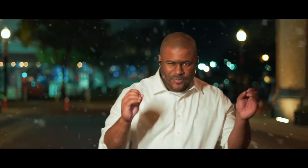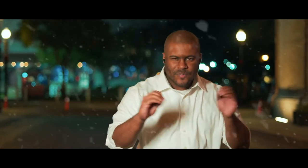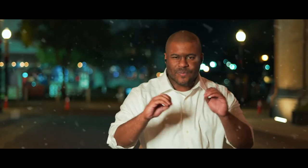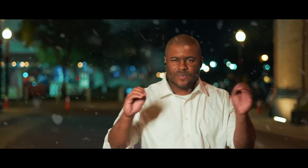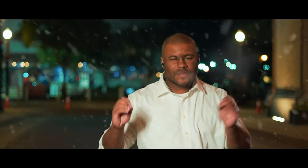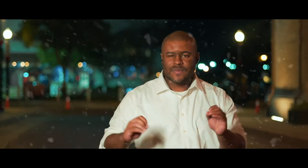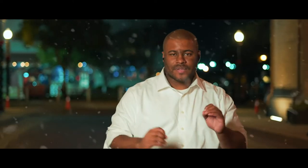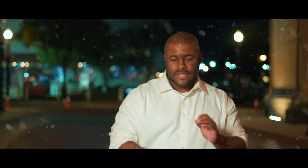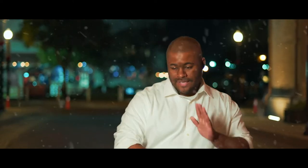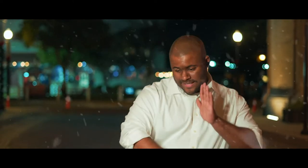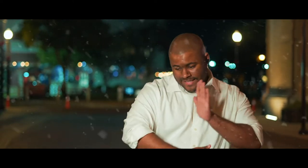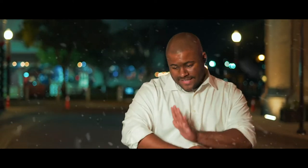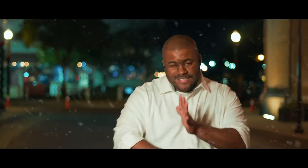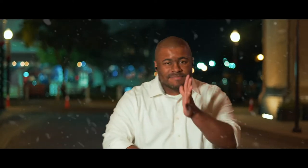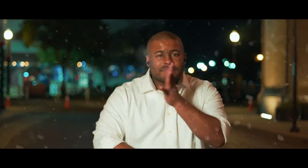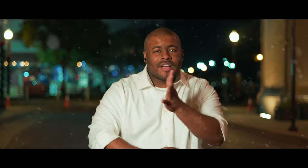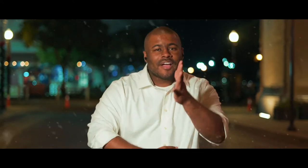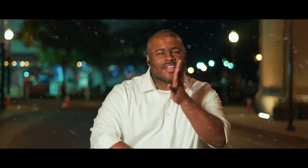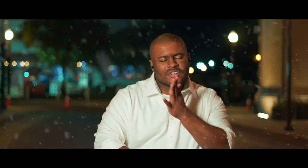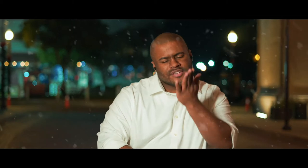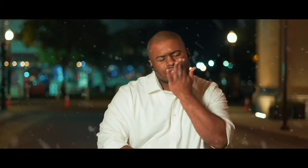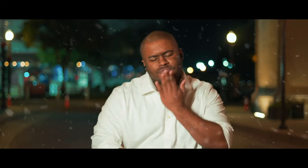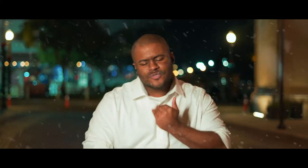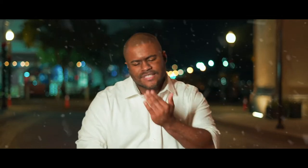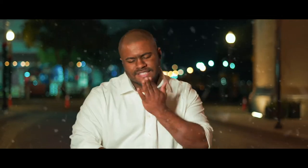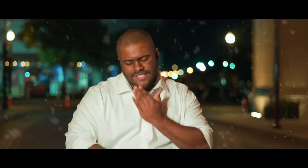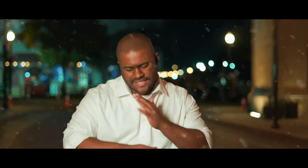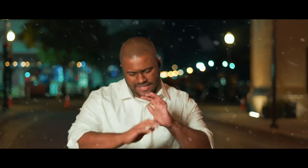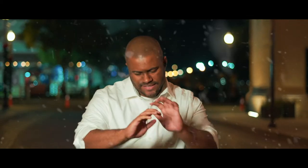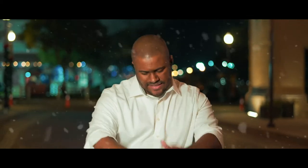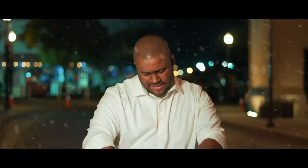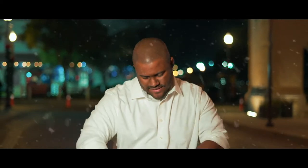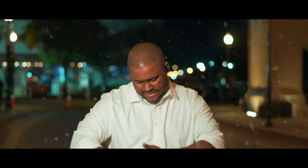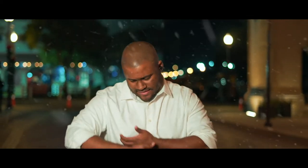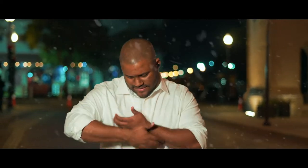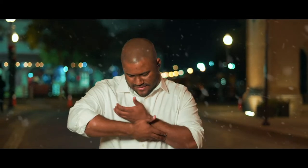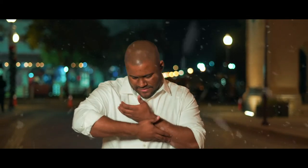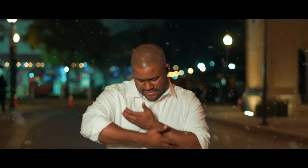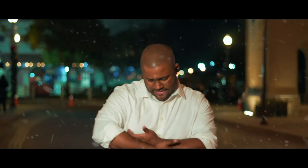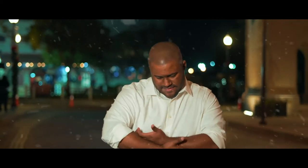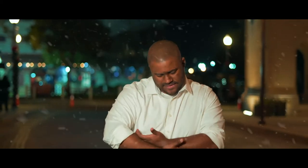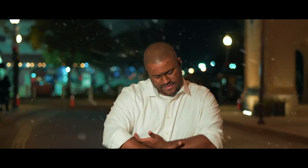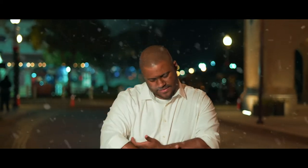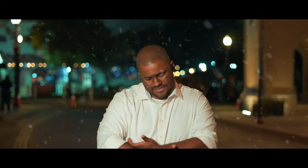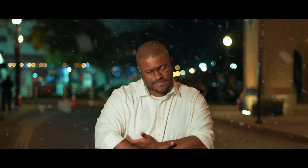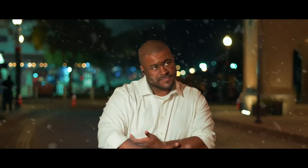His mother Mary Lay down His sweet head The